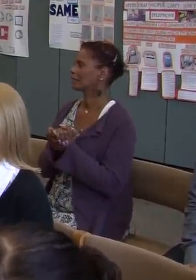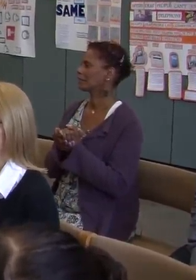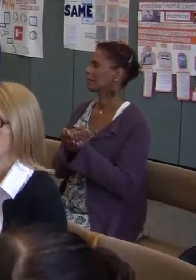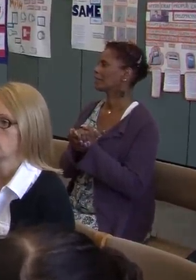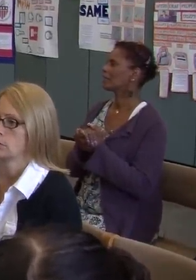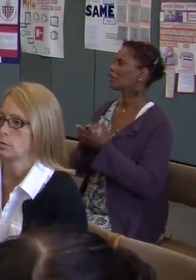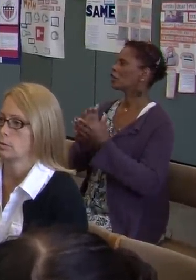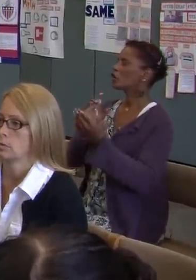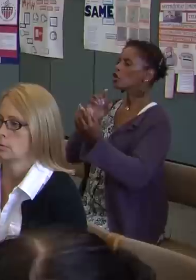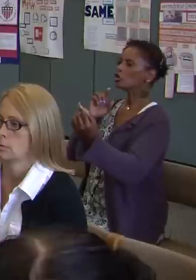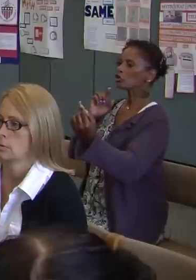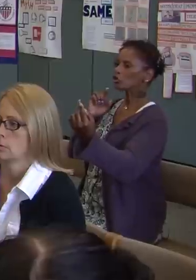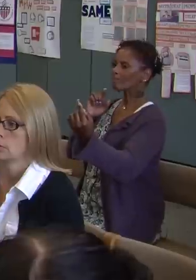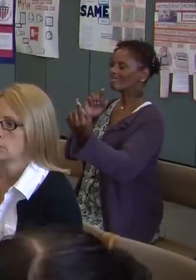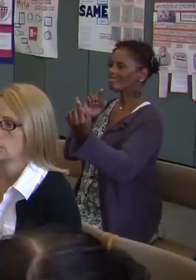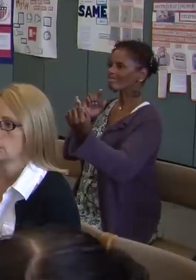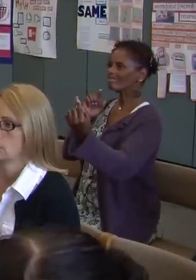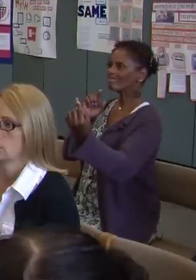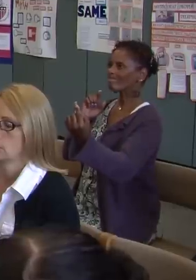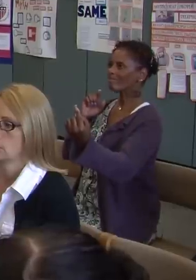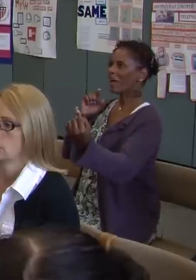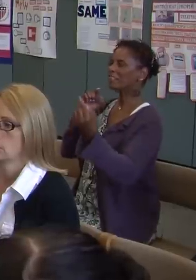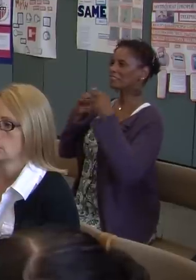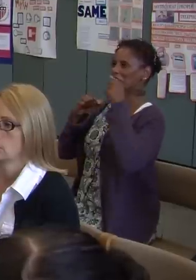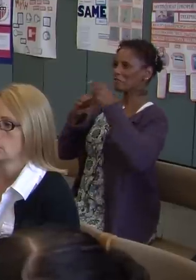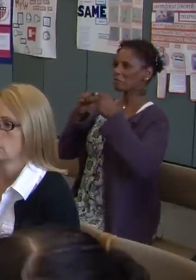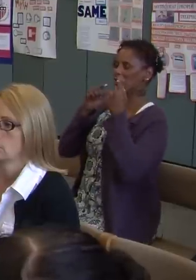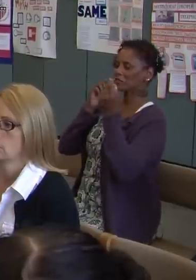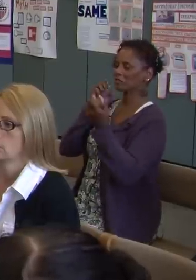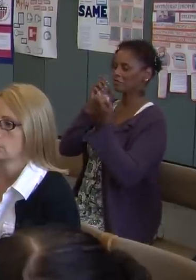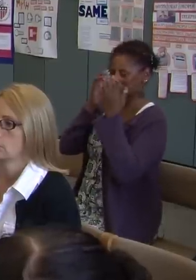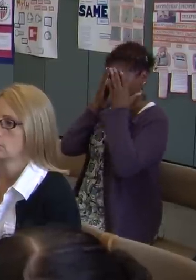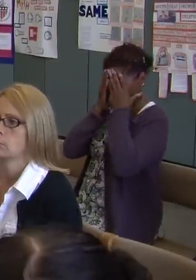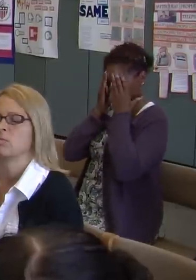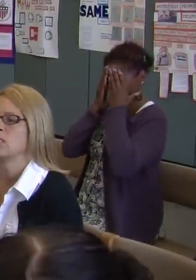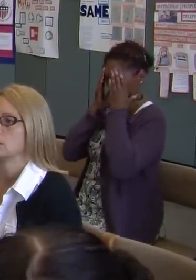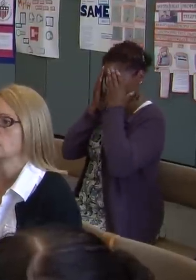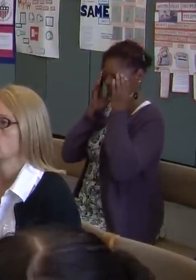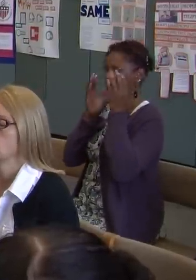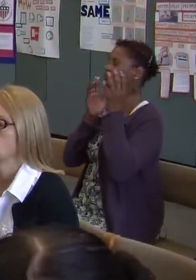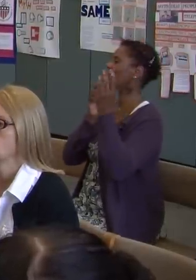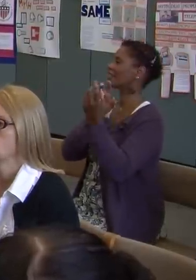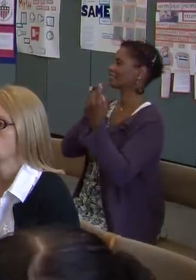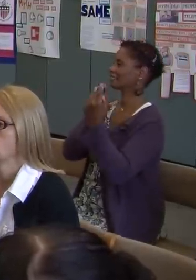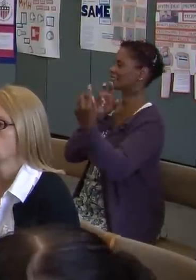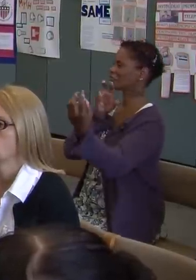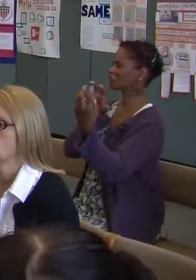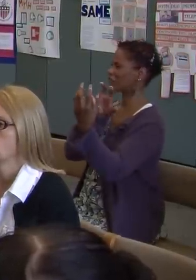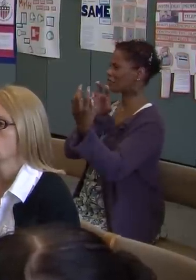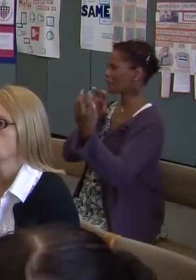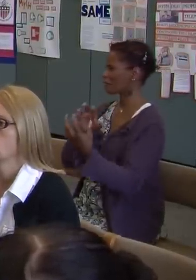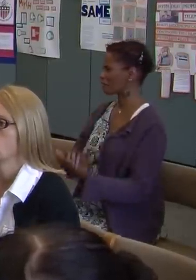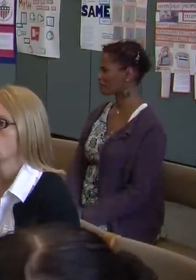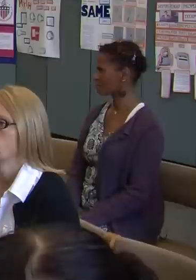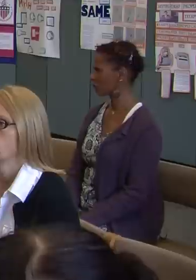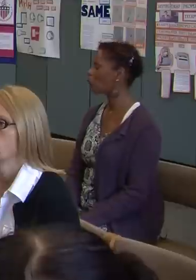sign language? Or to just learn about? I guess a hearing person to, yeah, understand that. What